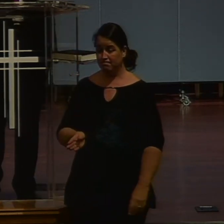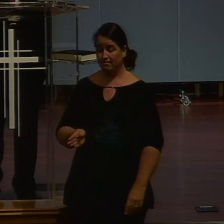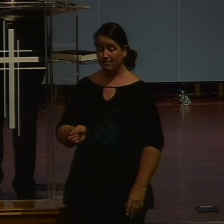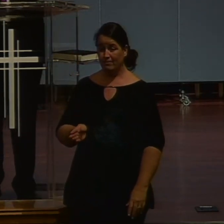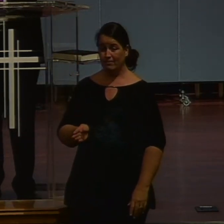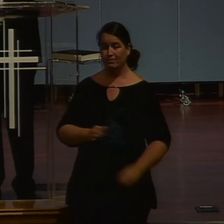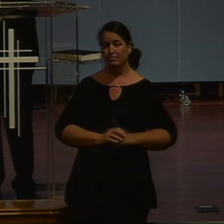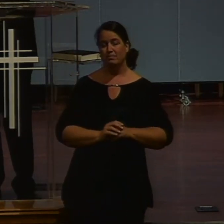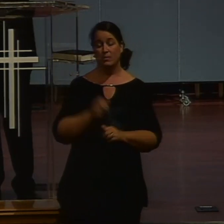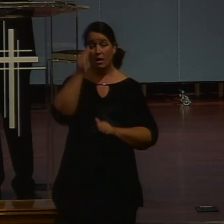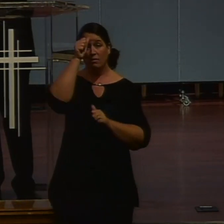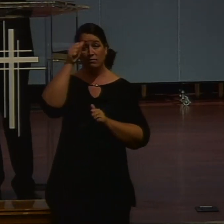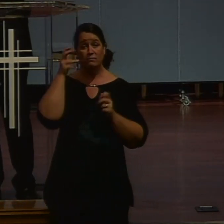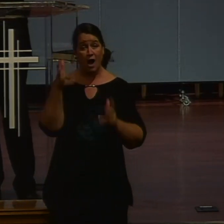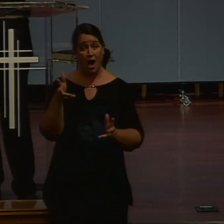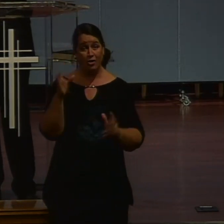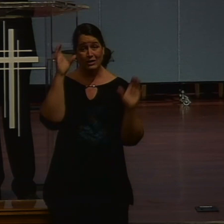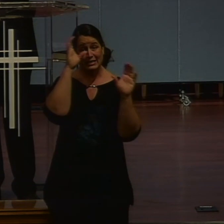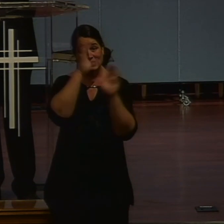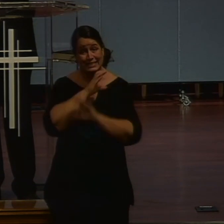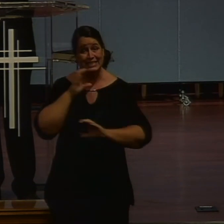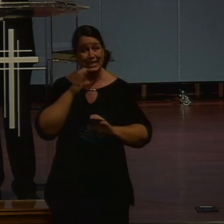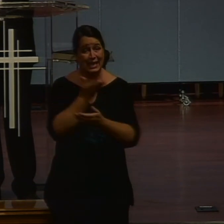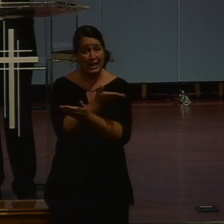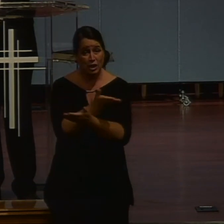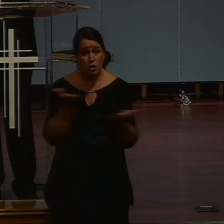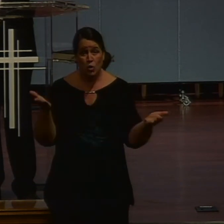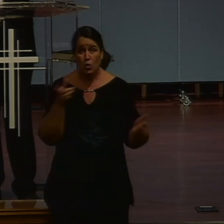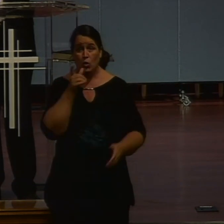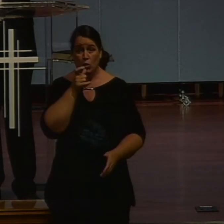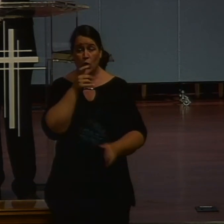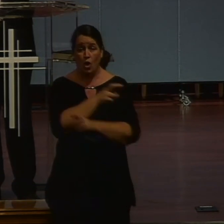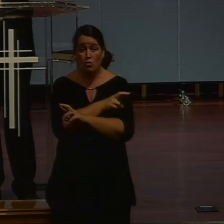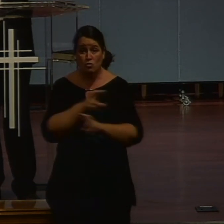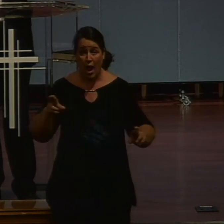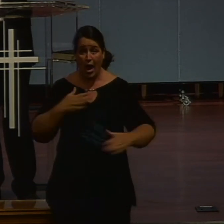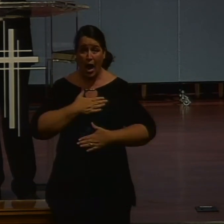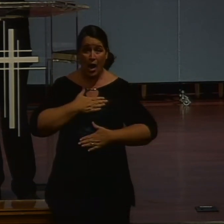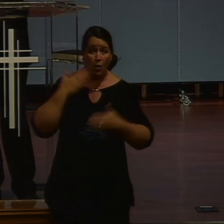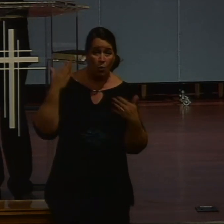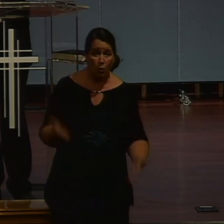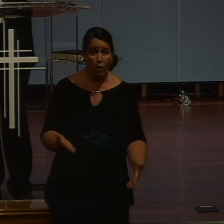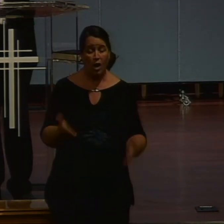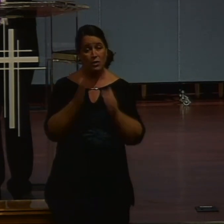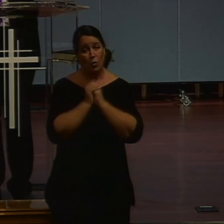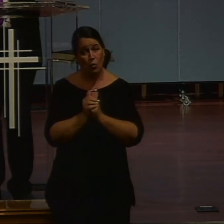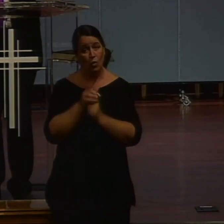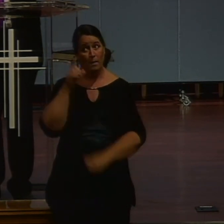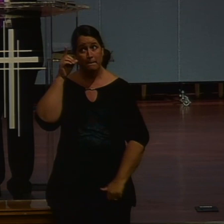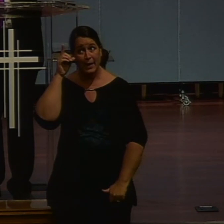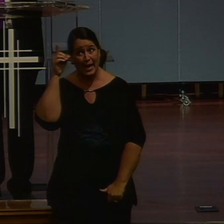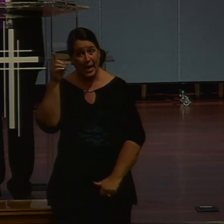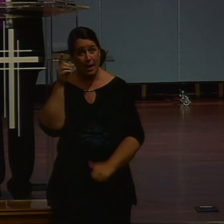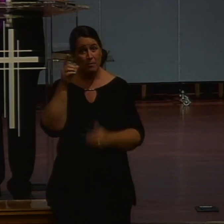Is seeking. Those. Who are. Ready. And willing. By his grace. By his amazing grace. To worship. Him. In